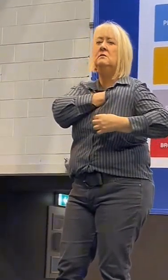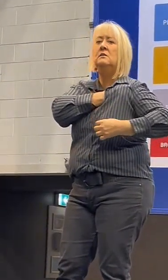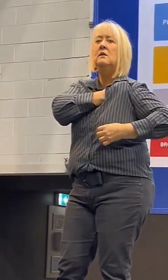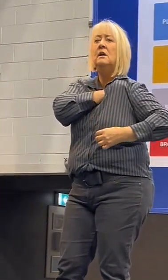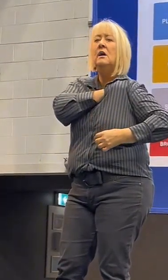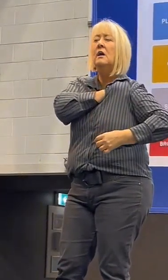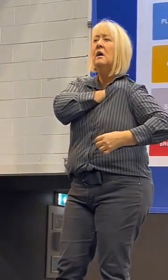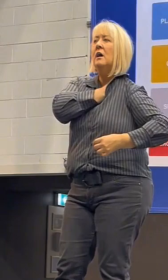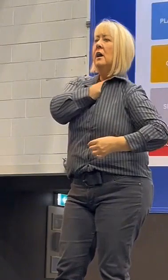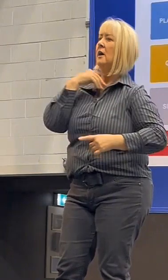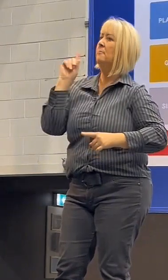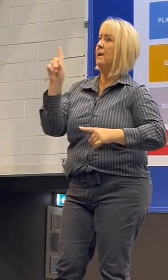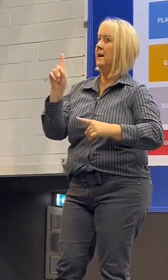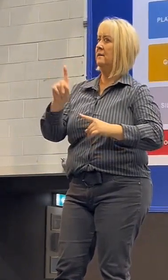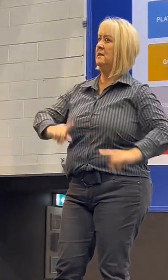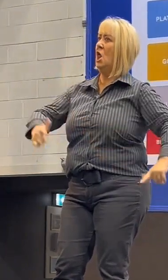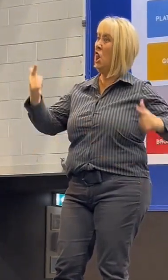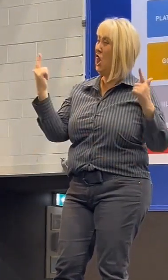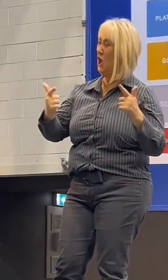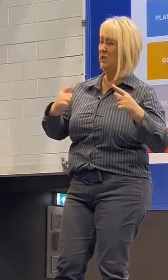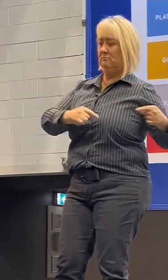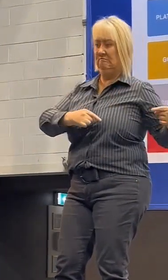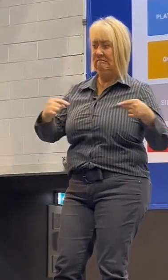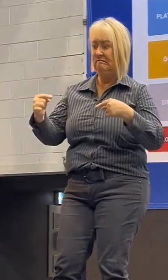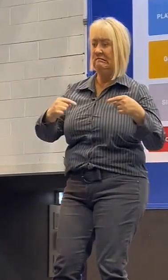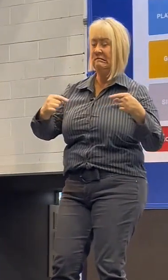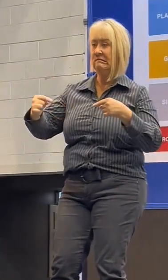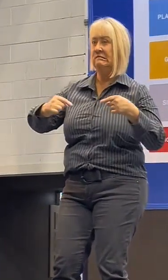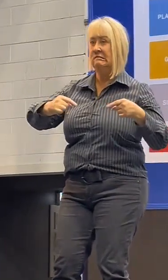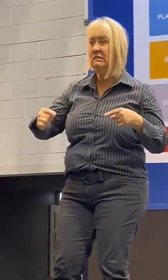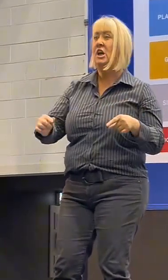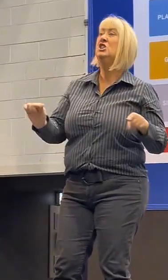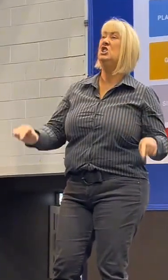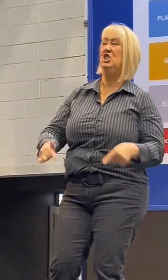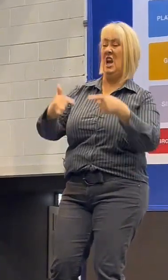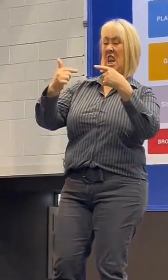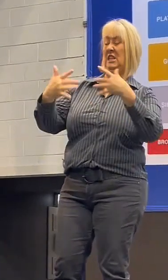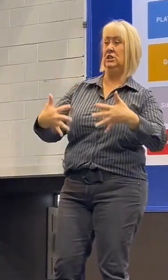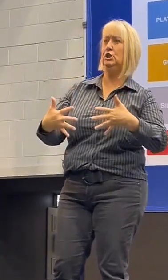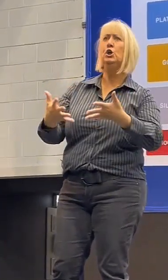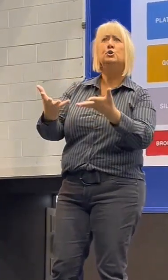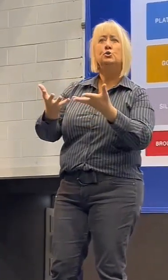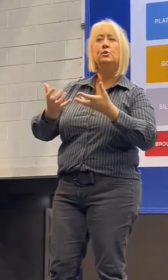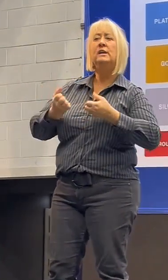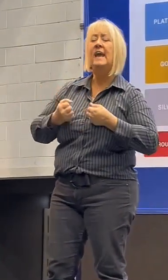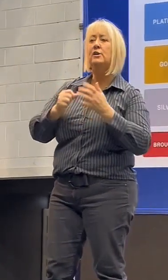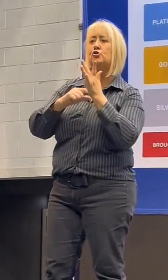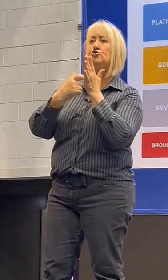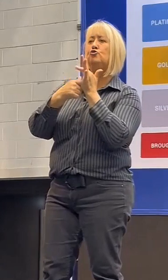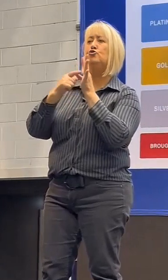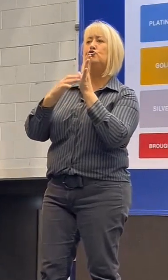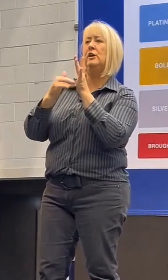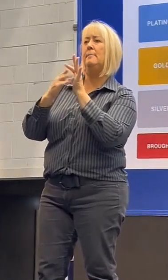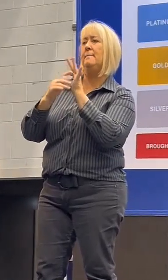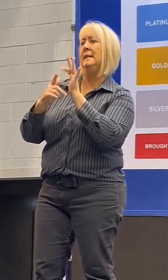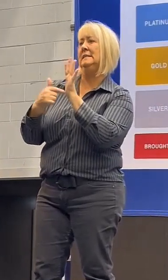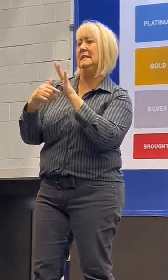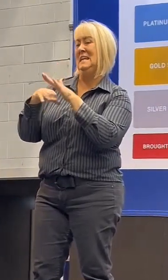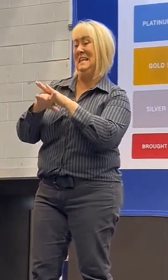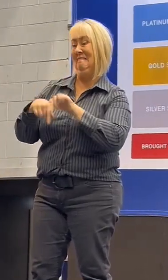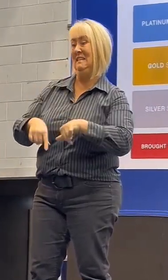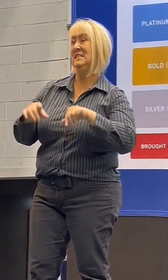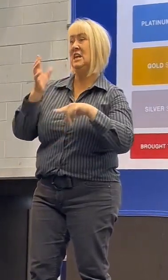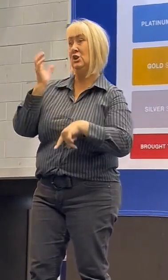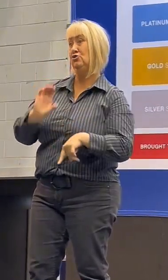controversy surrounding Lyme in Australia and how challenging it would be to receive treatment in this country if it were my diagnosis.